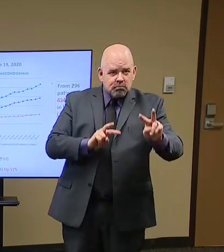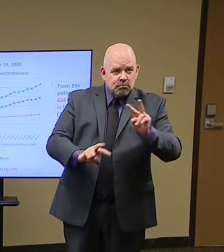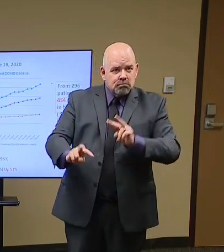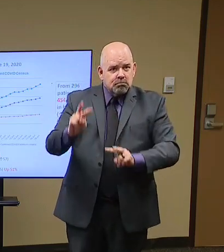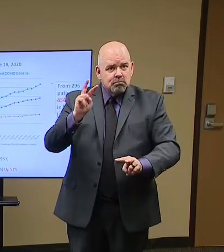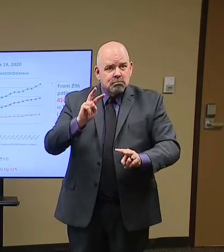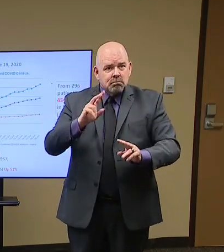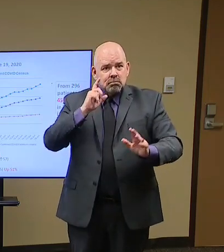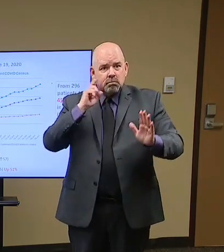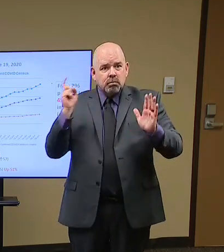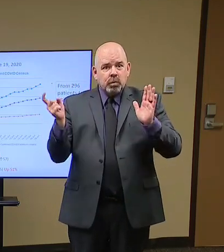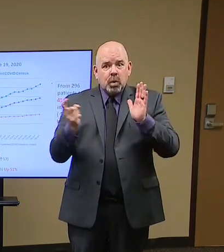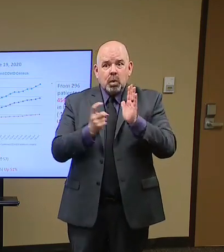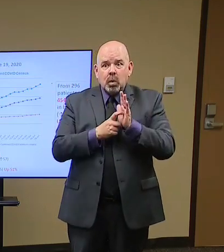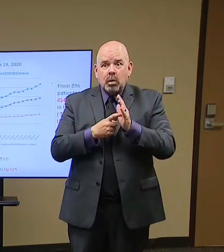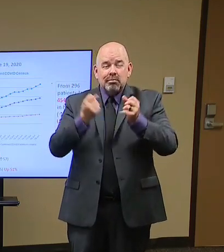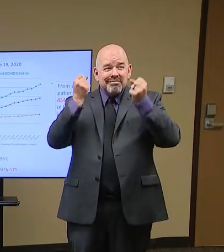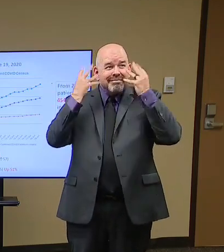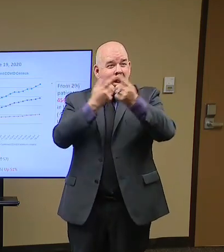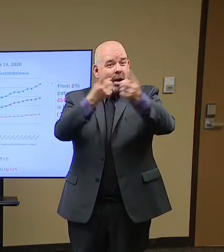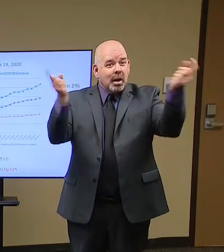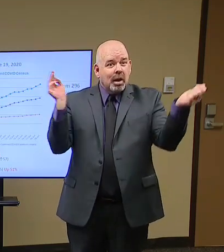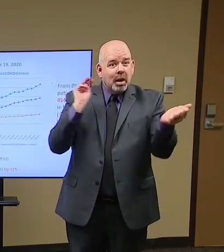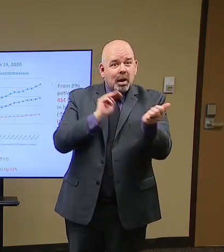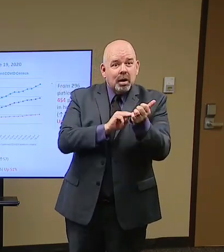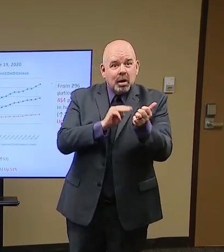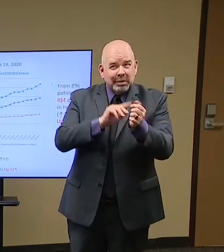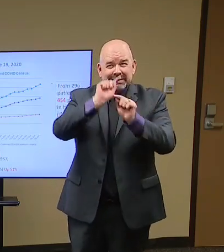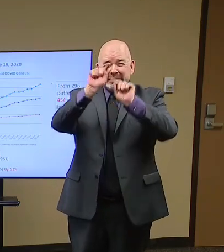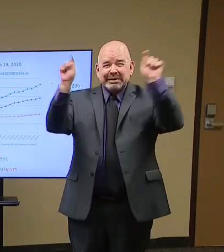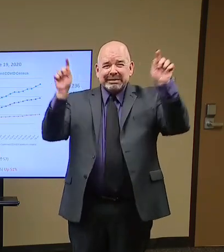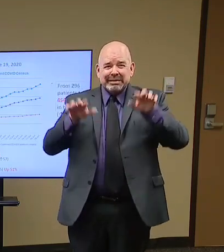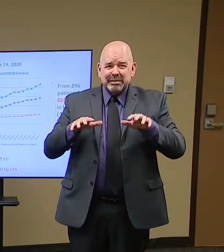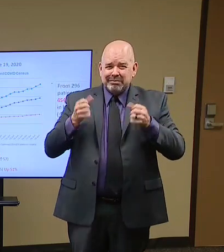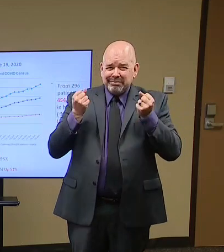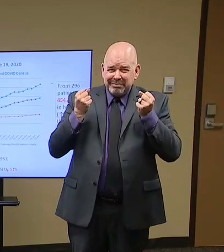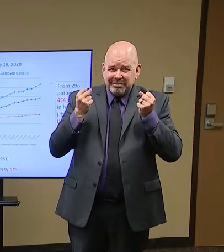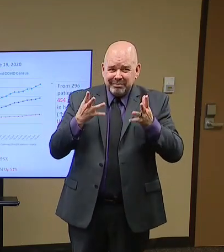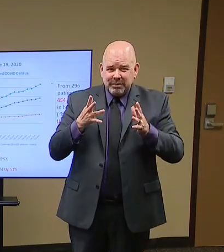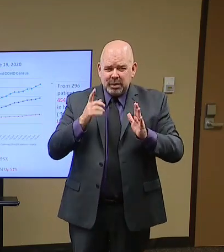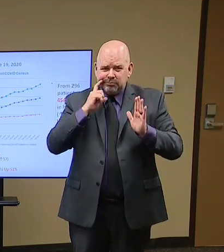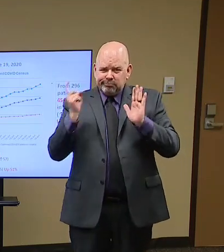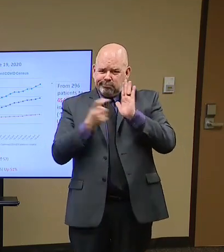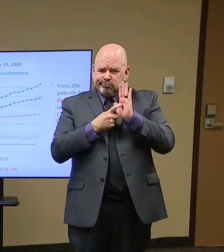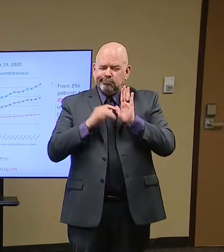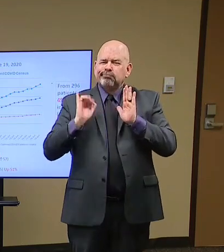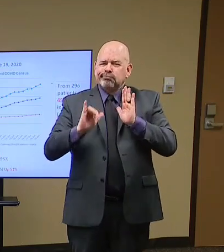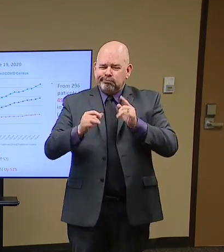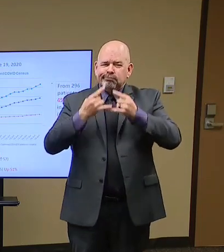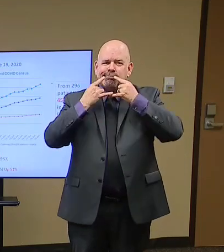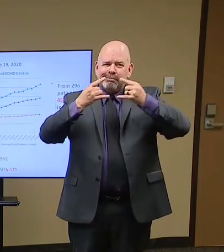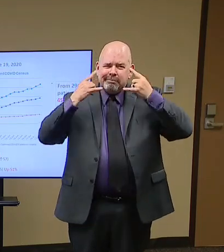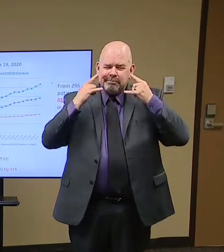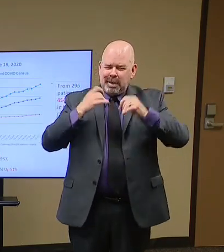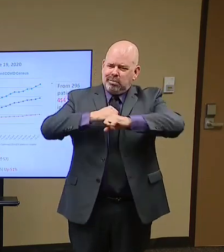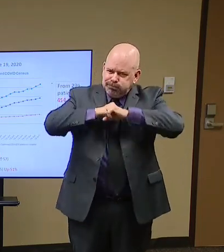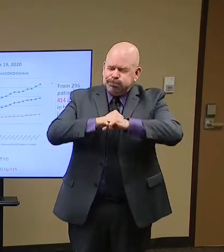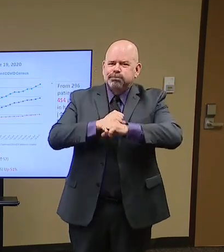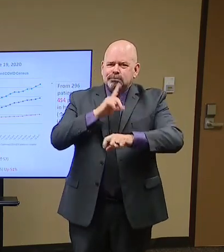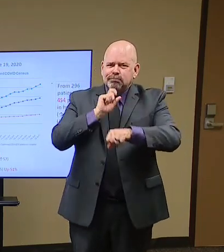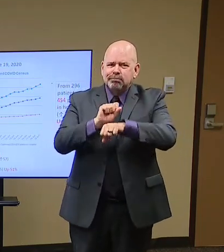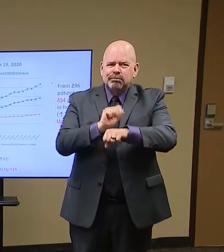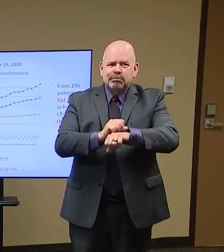those is that this was a very effective way to keep you safe. Now, we're not leading in this effort.